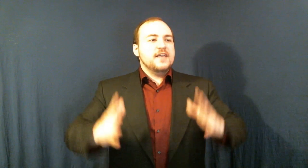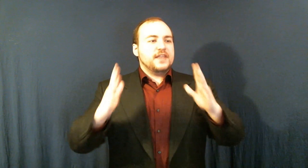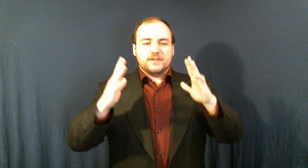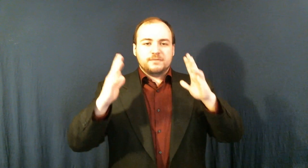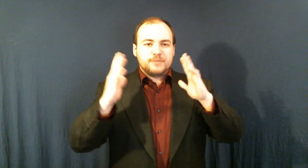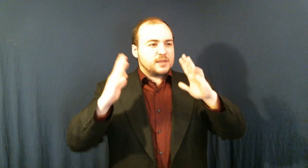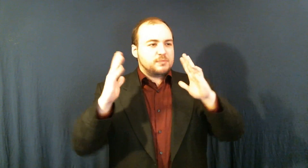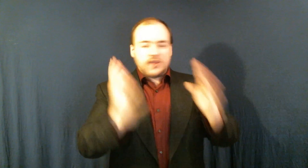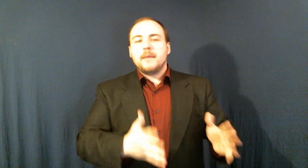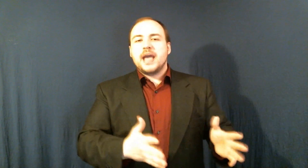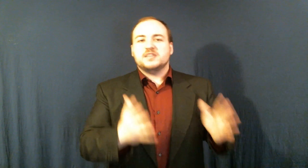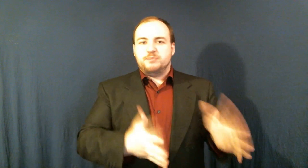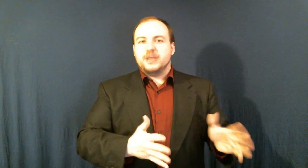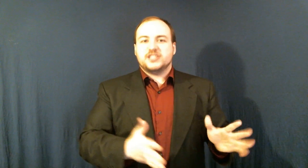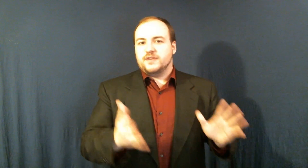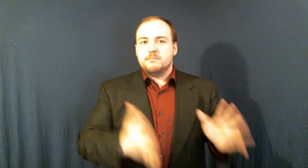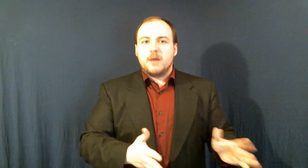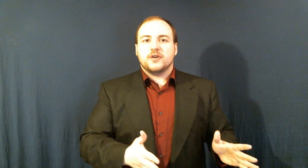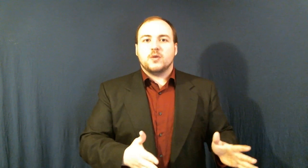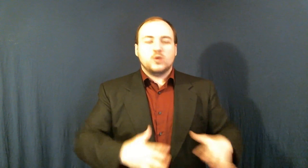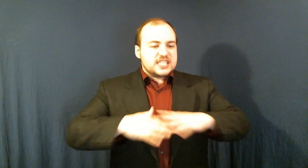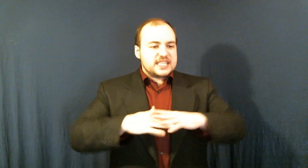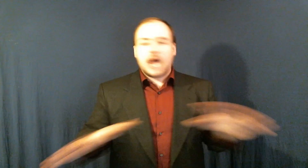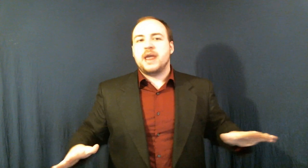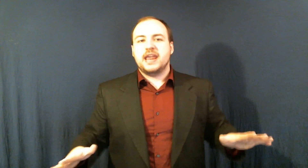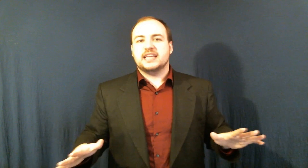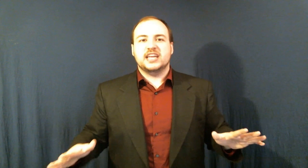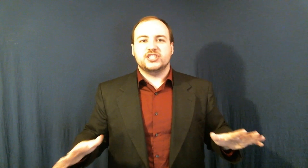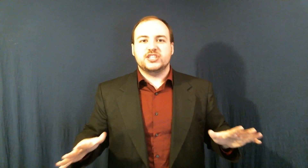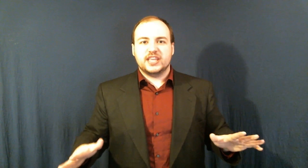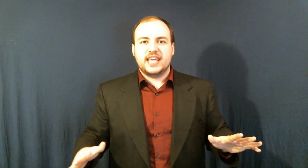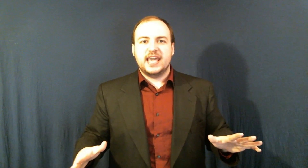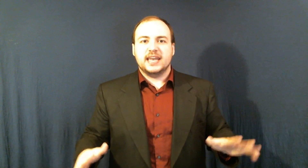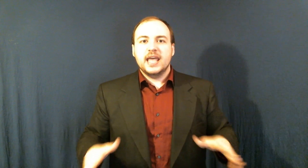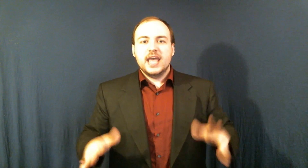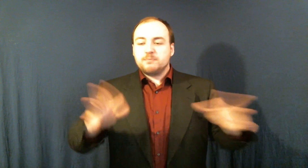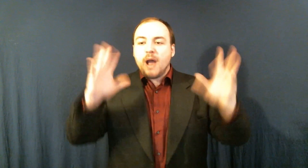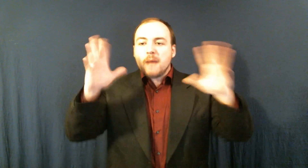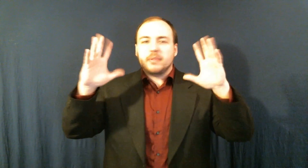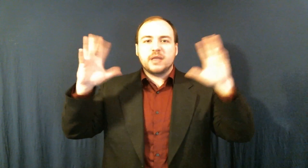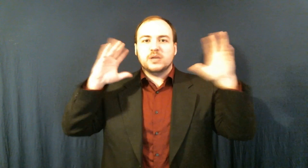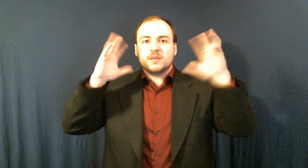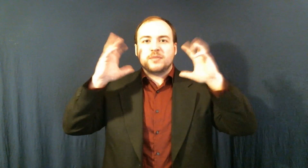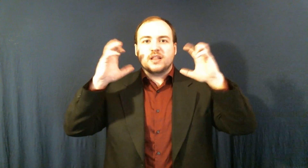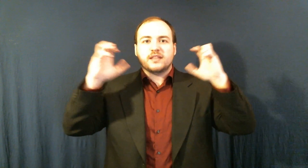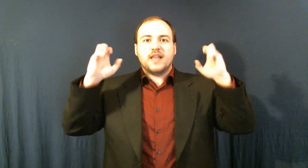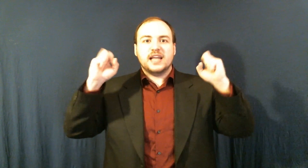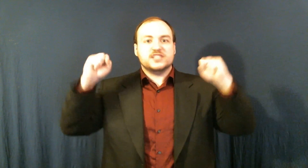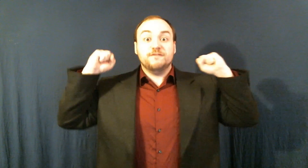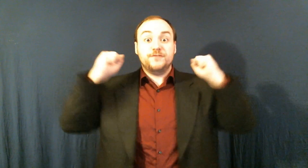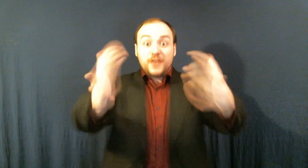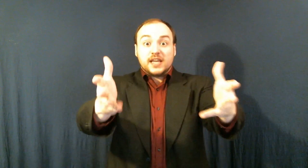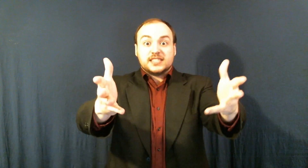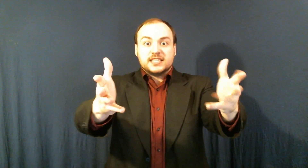that the dumbass bitch of a mother was not paying attention to the kid. It probably went something along the lines of this!